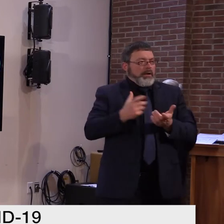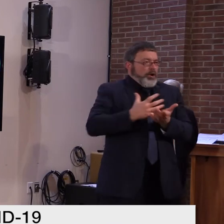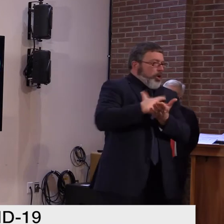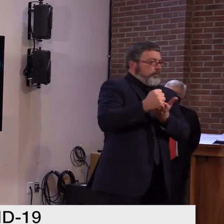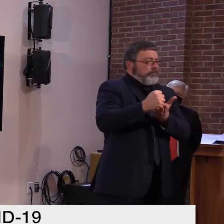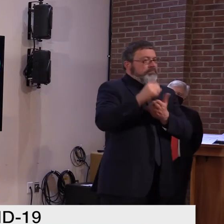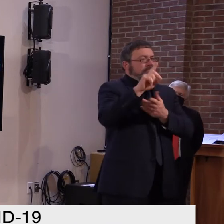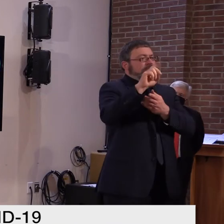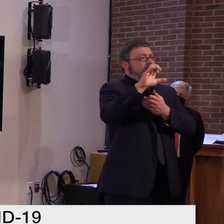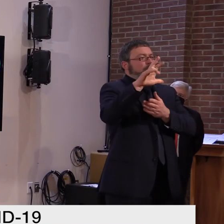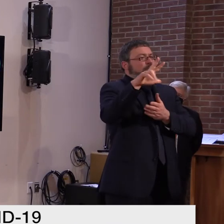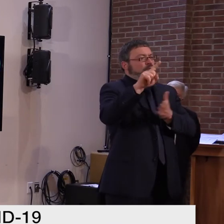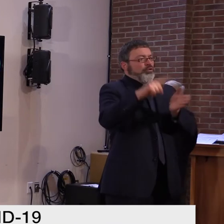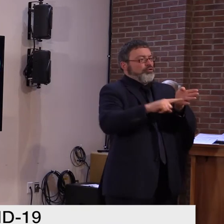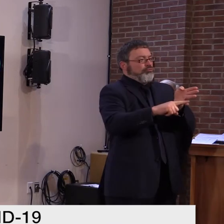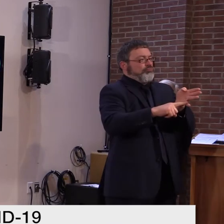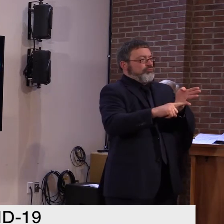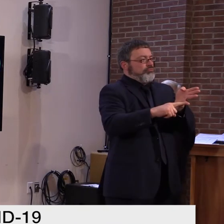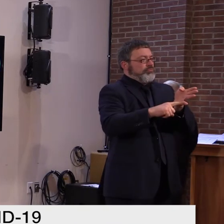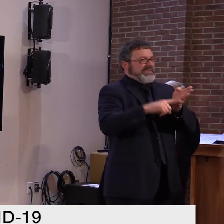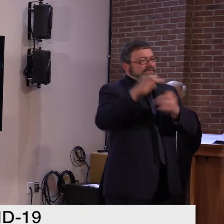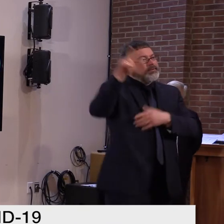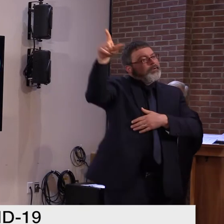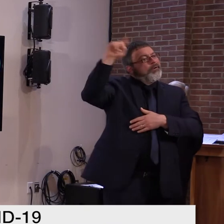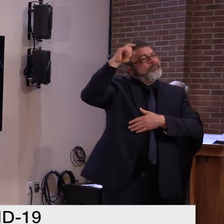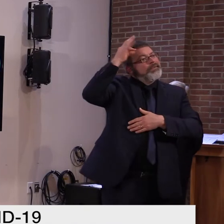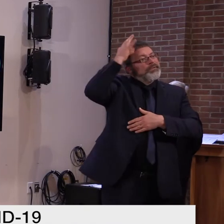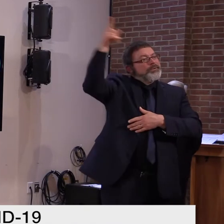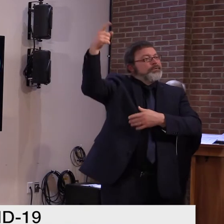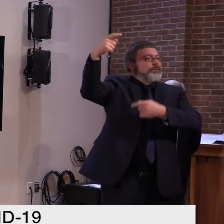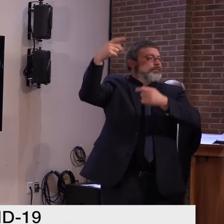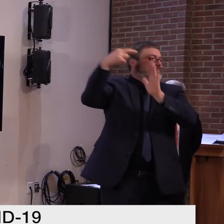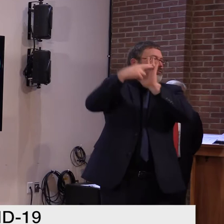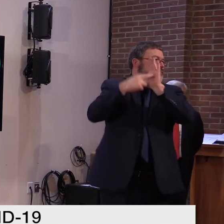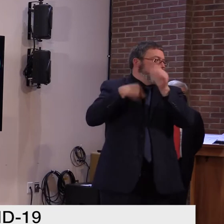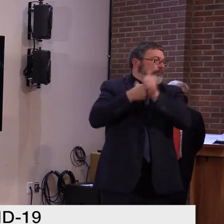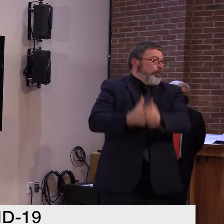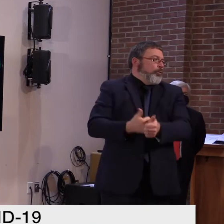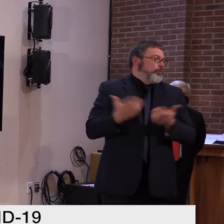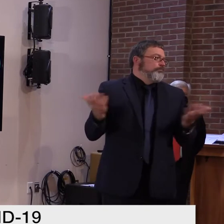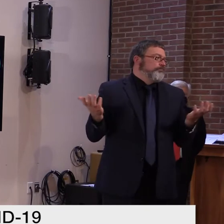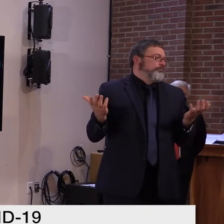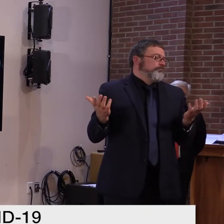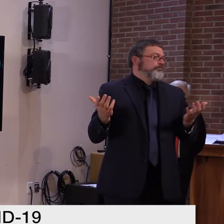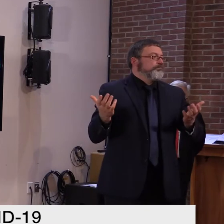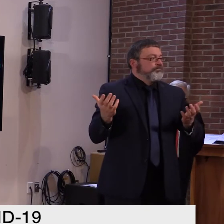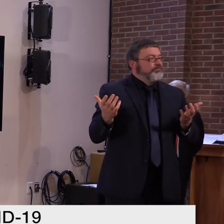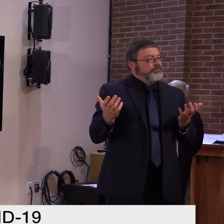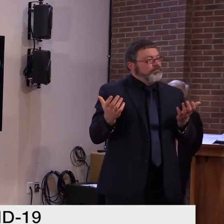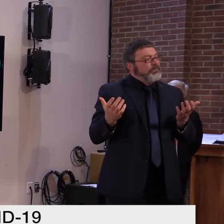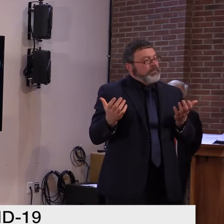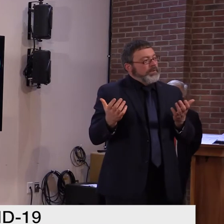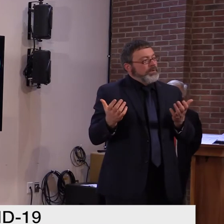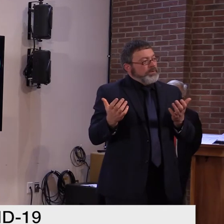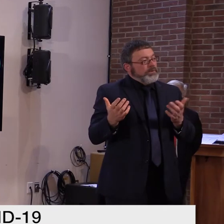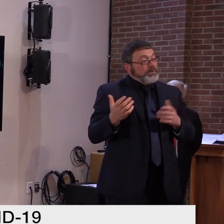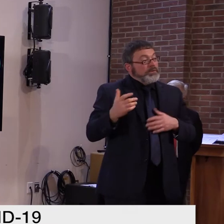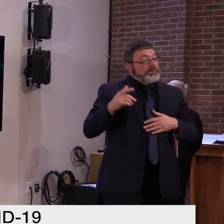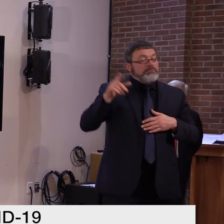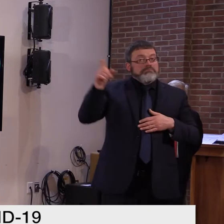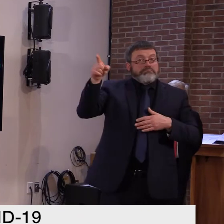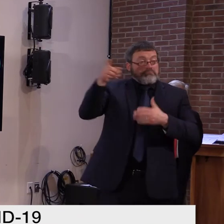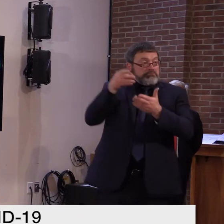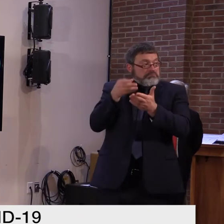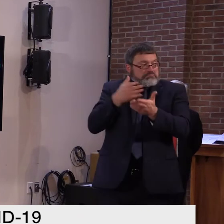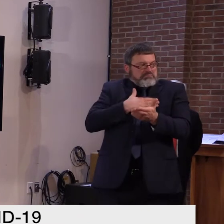the Joint Fiscal Committee will take this up tomorrow morning or tomorrow at some point and either give us a red light